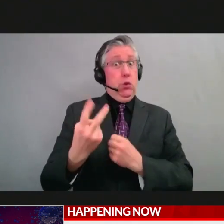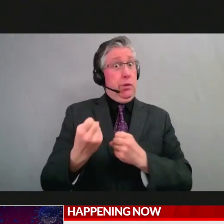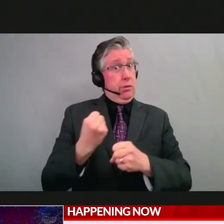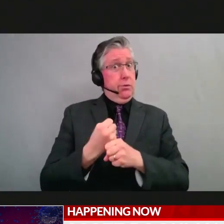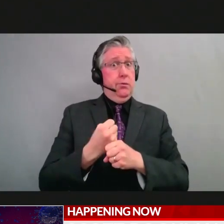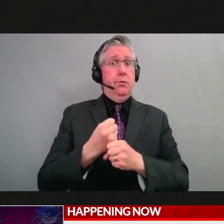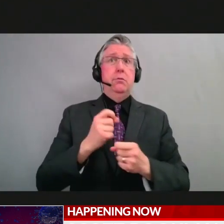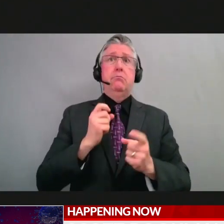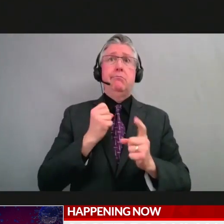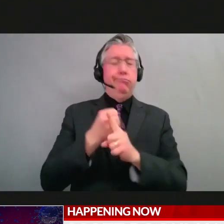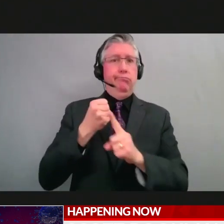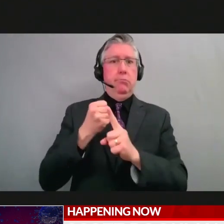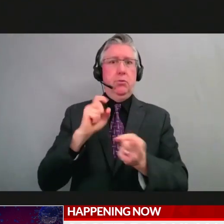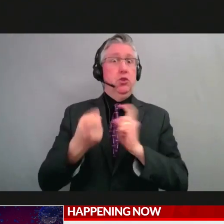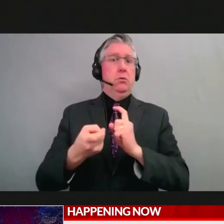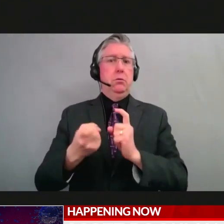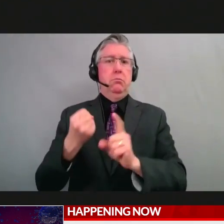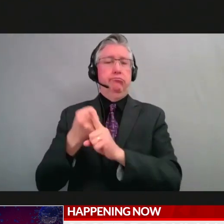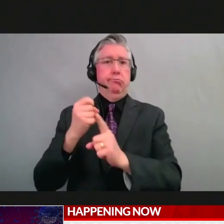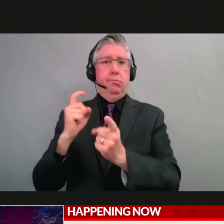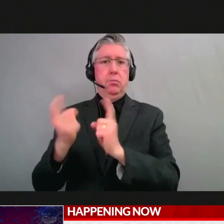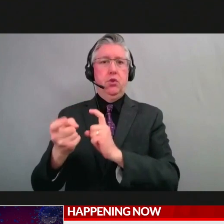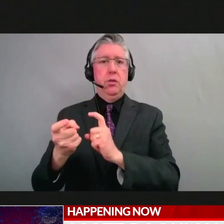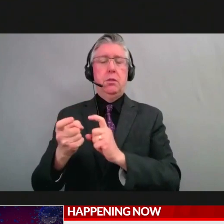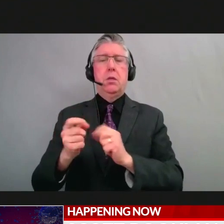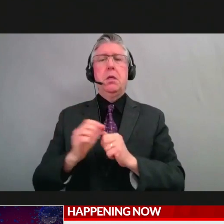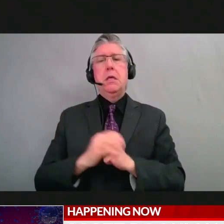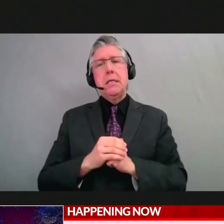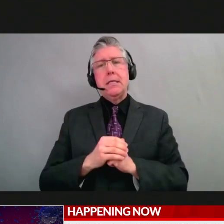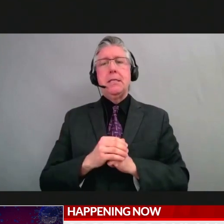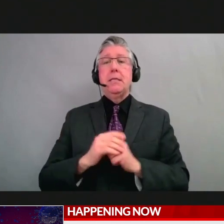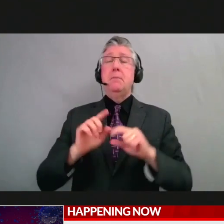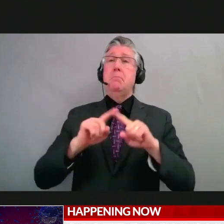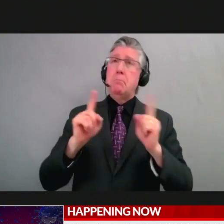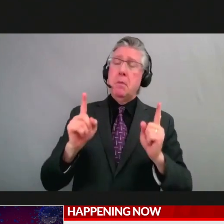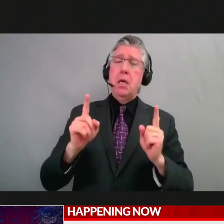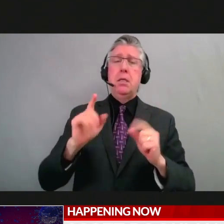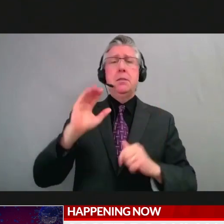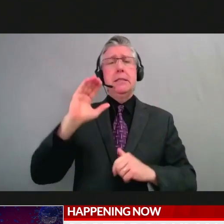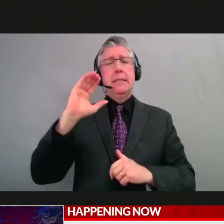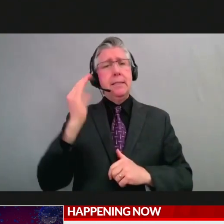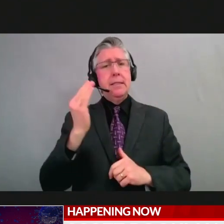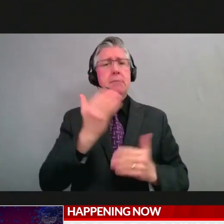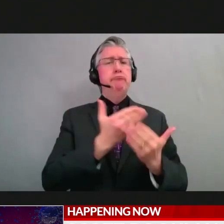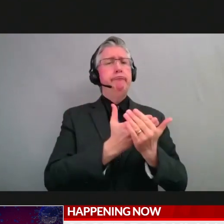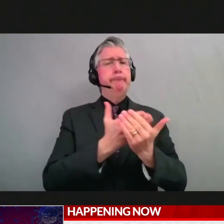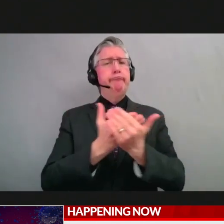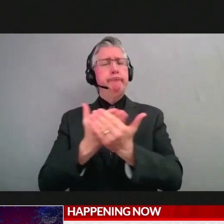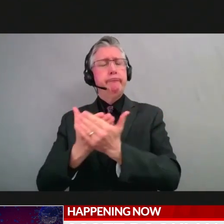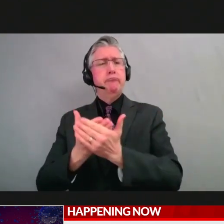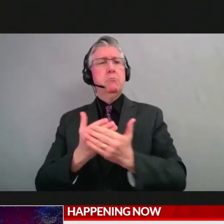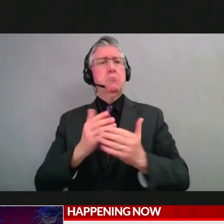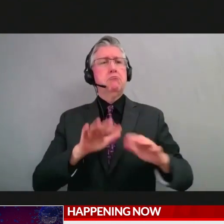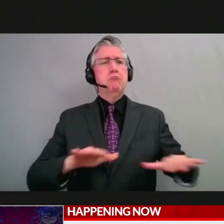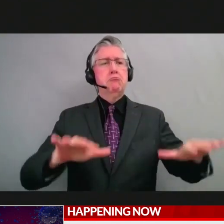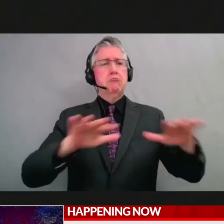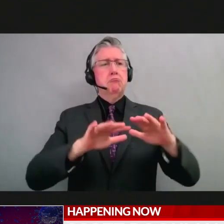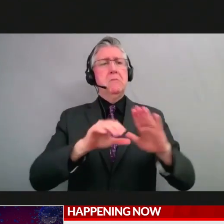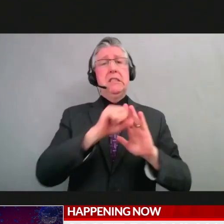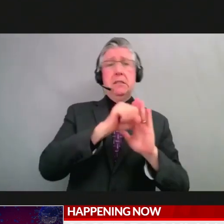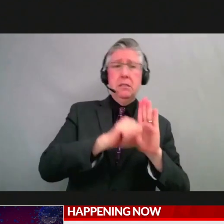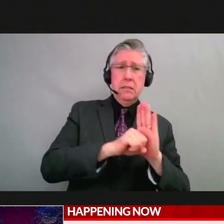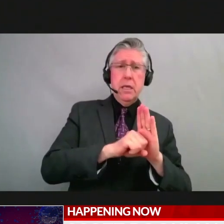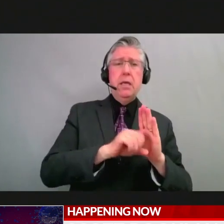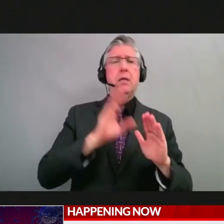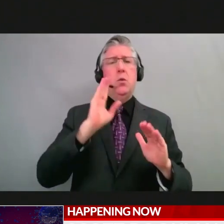that we're likely to have a high level of immunity in our state over the next several months, burying any variant that comes